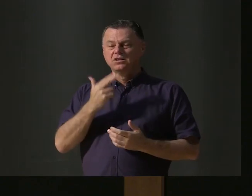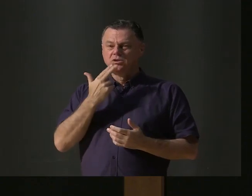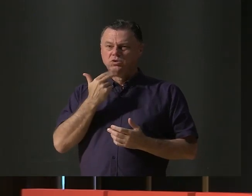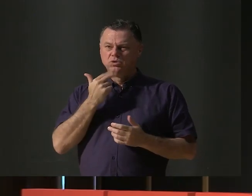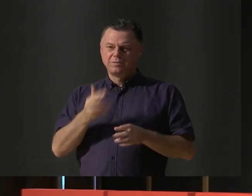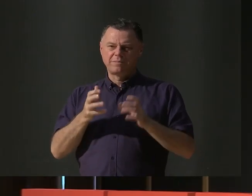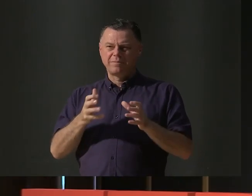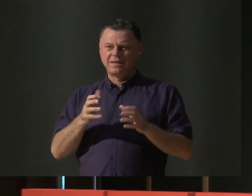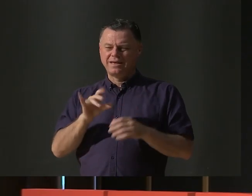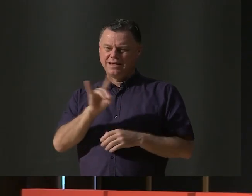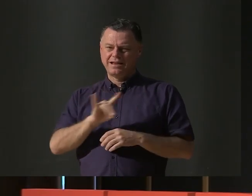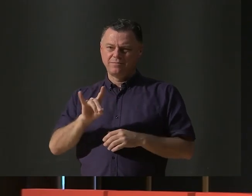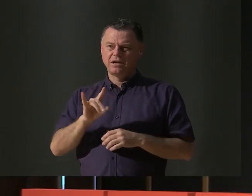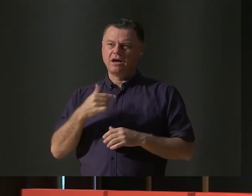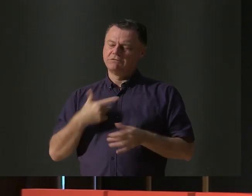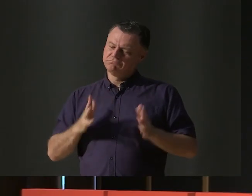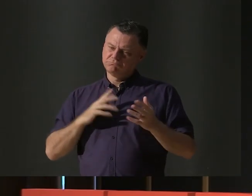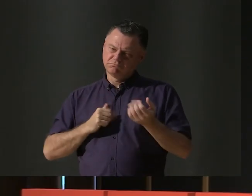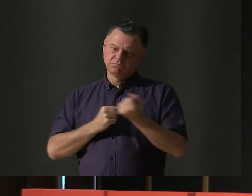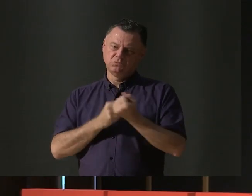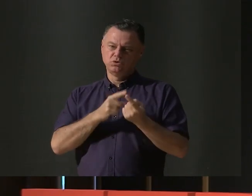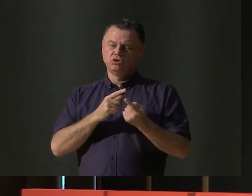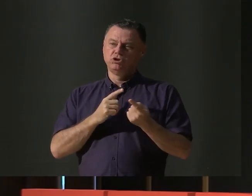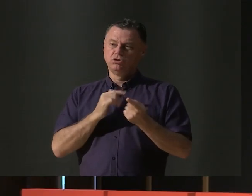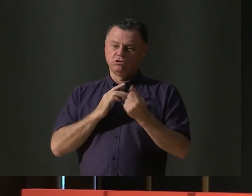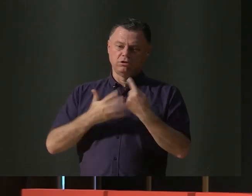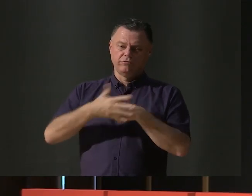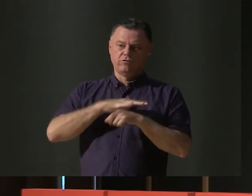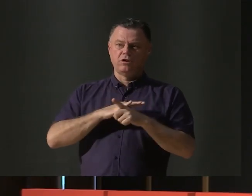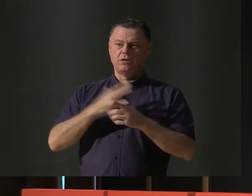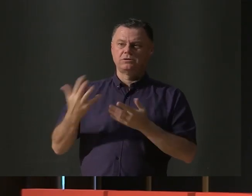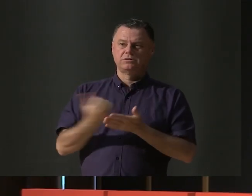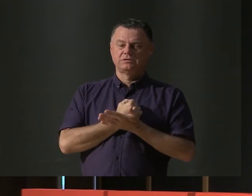To not only fight for their conservation, but ultimately protect freshwater ecosystems.